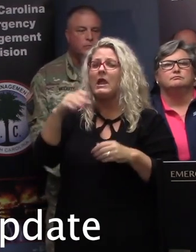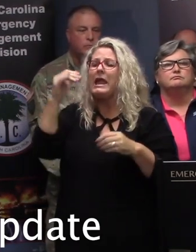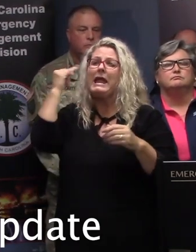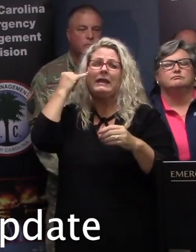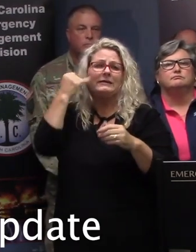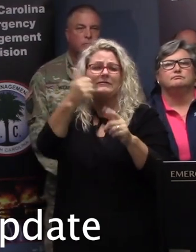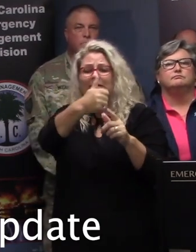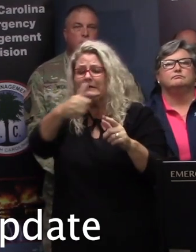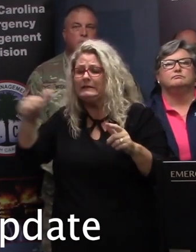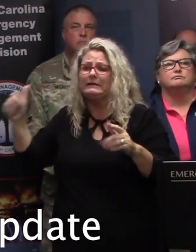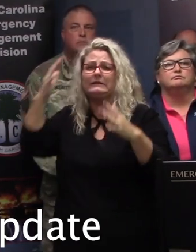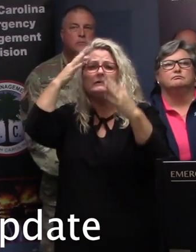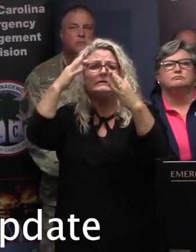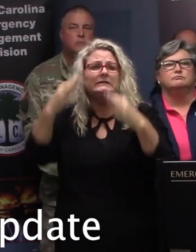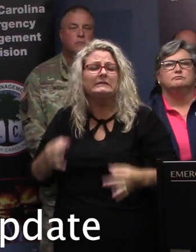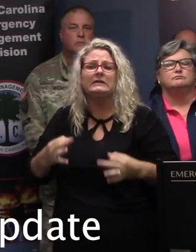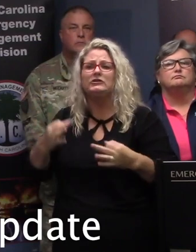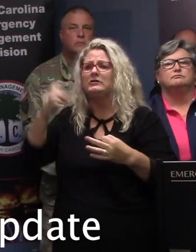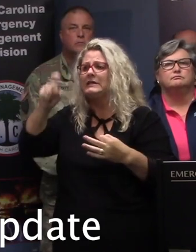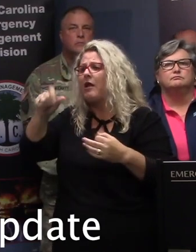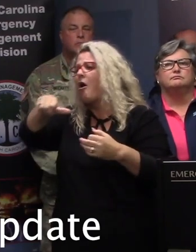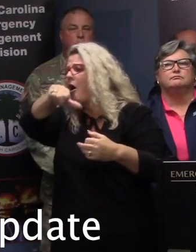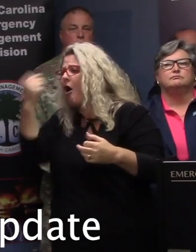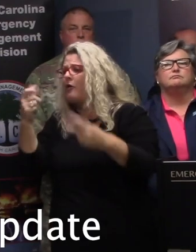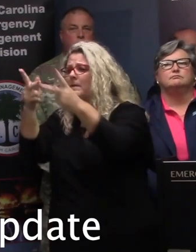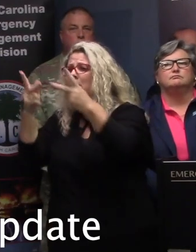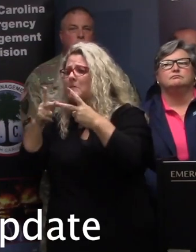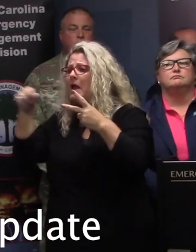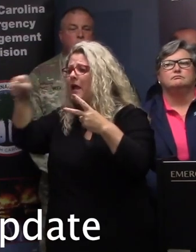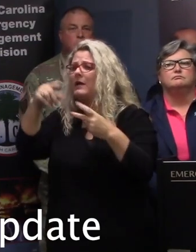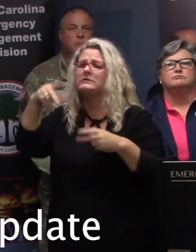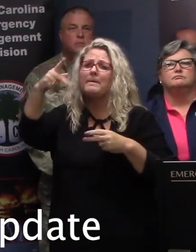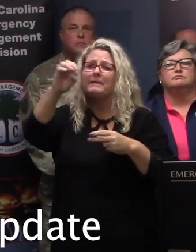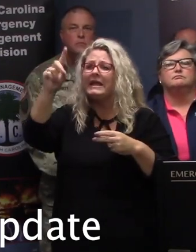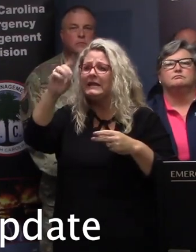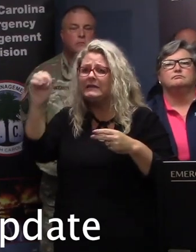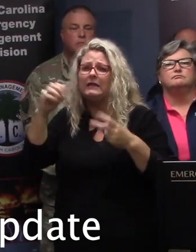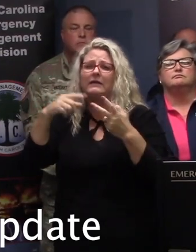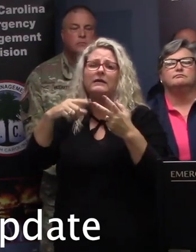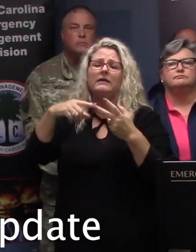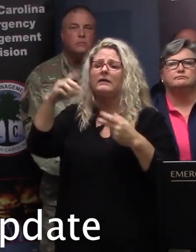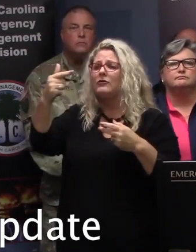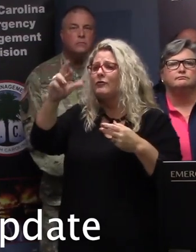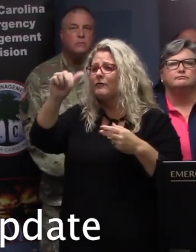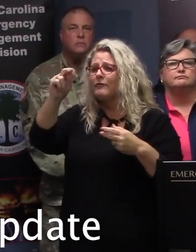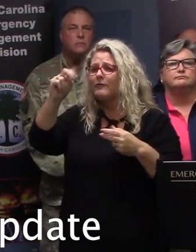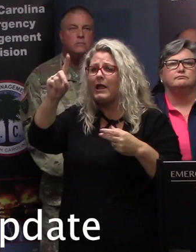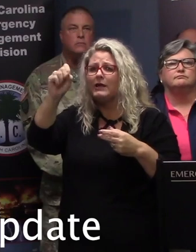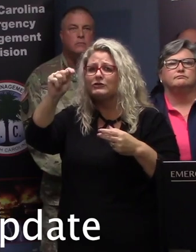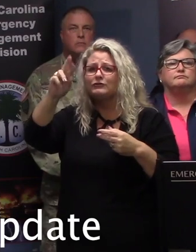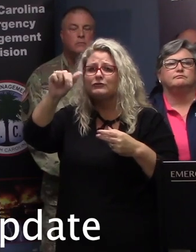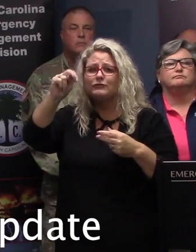if any, about other lane reversals in the Grand Strand, the PD, or anywhere else, will be made and